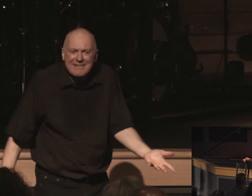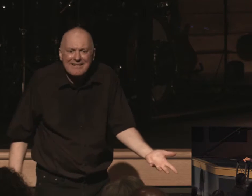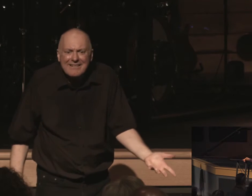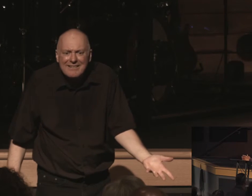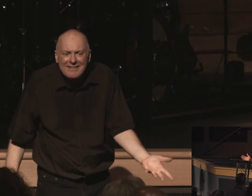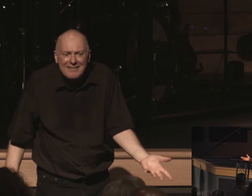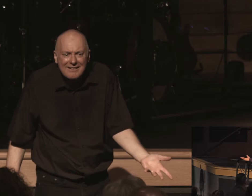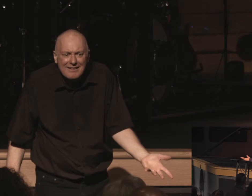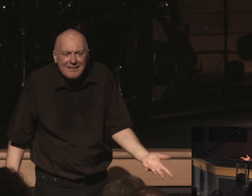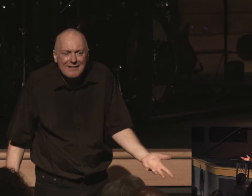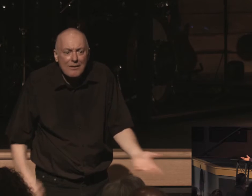i don't know what they're going to say